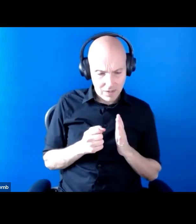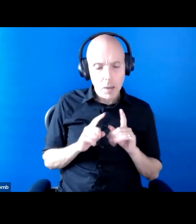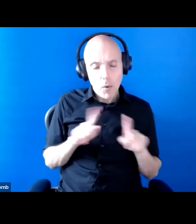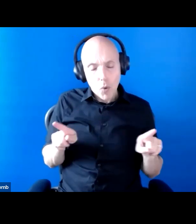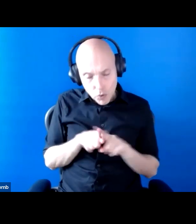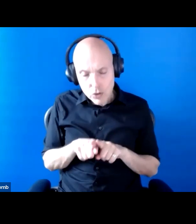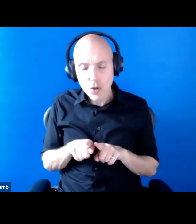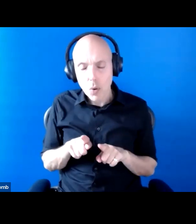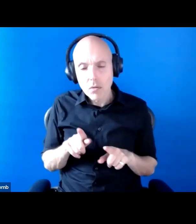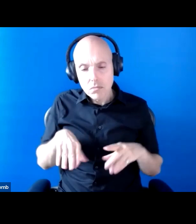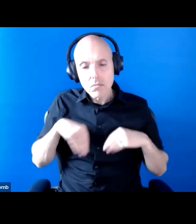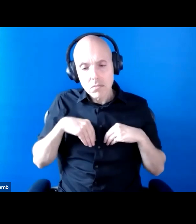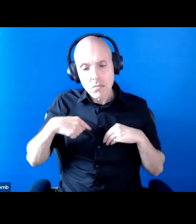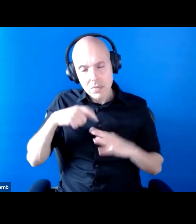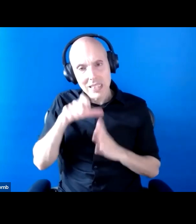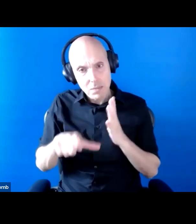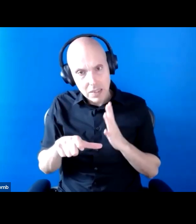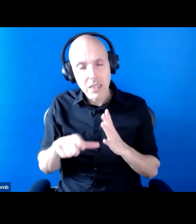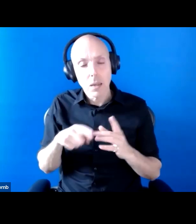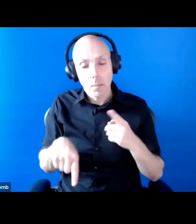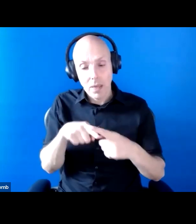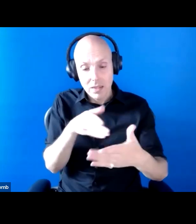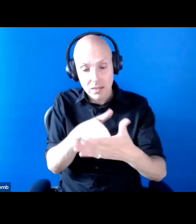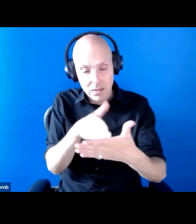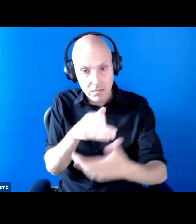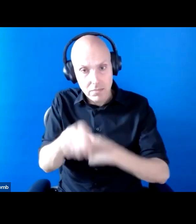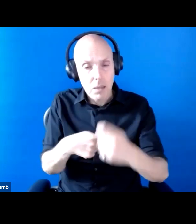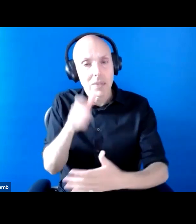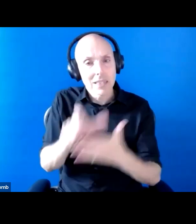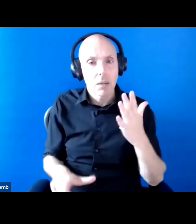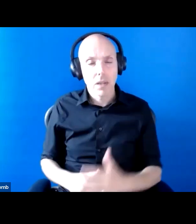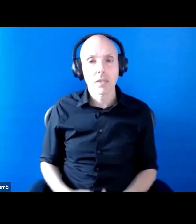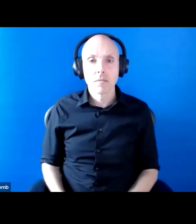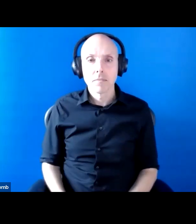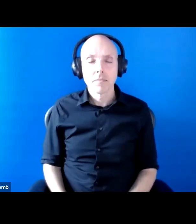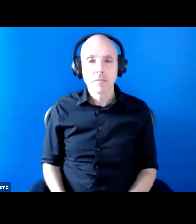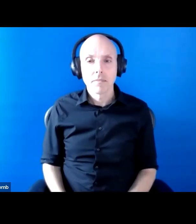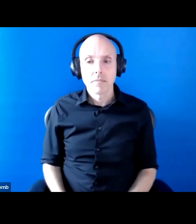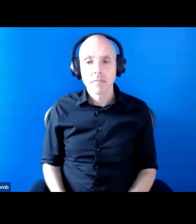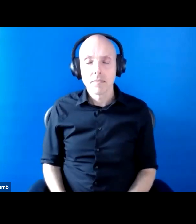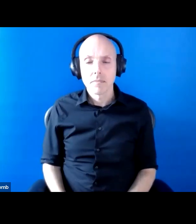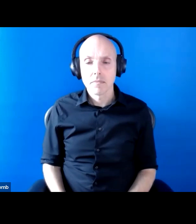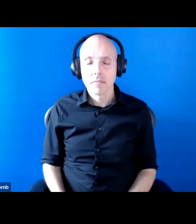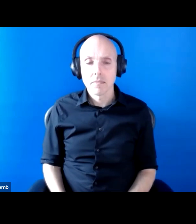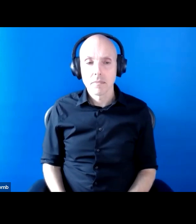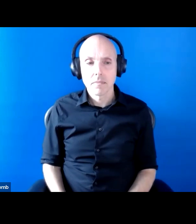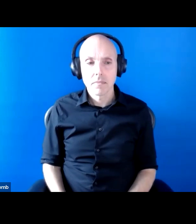experiencing disabling barriers. A third positive, I think, is that we find many allies now speaking